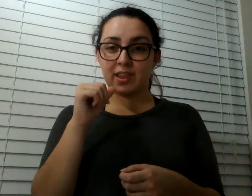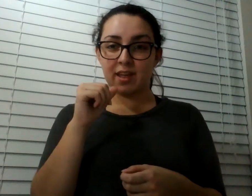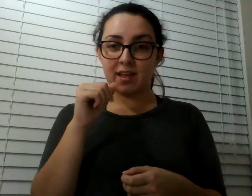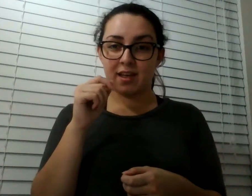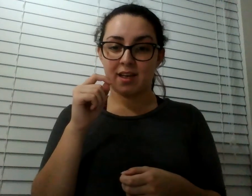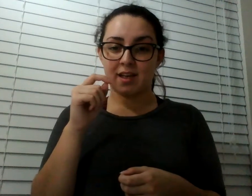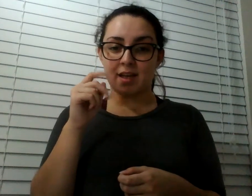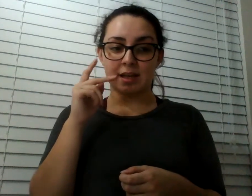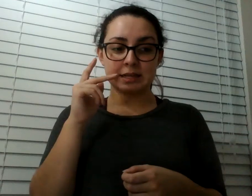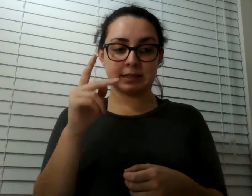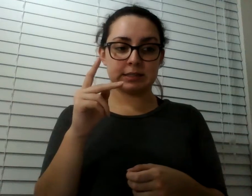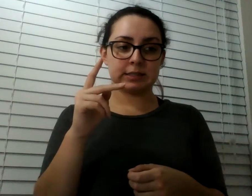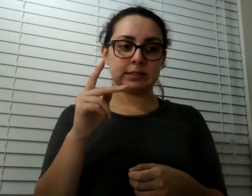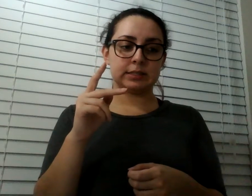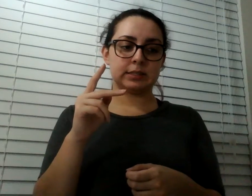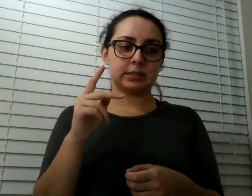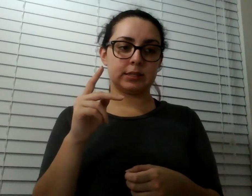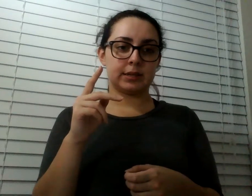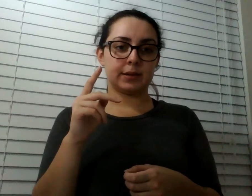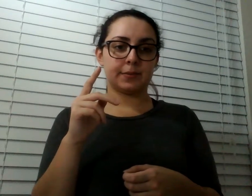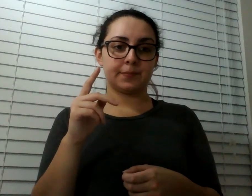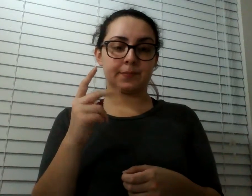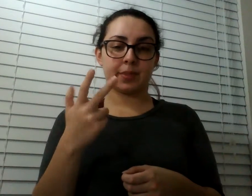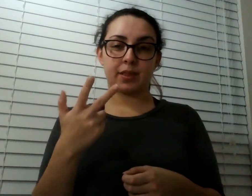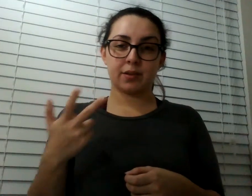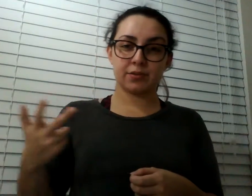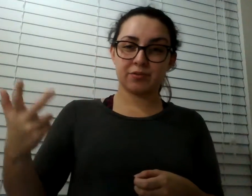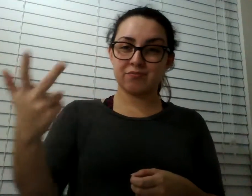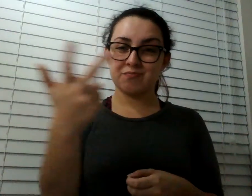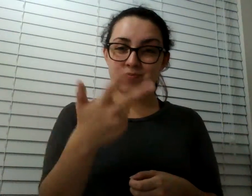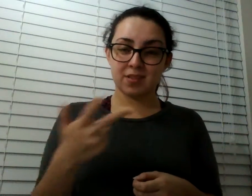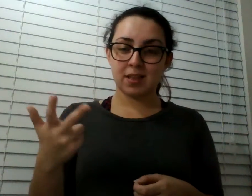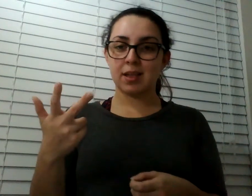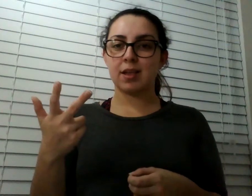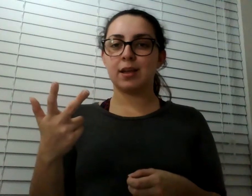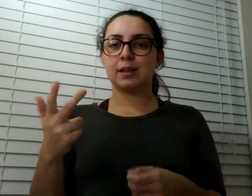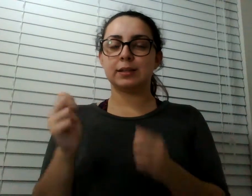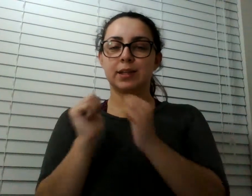people have kids and families, one of the last times they were together was this seat jar. What are talking about?